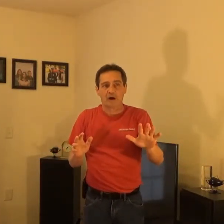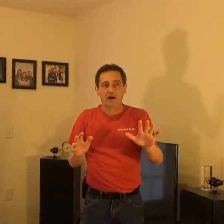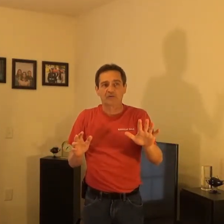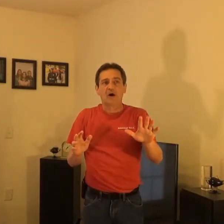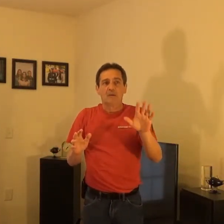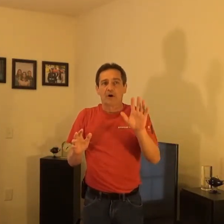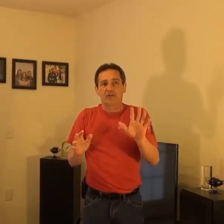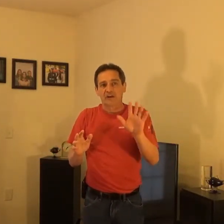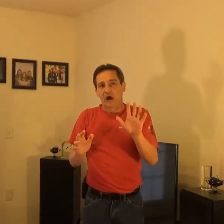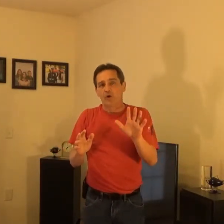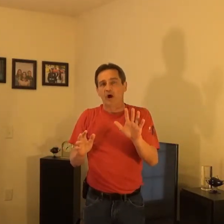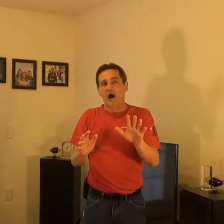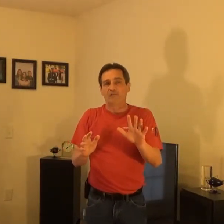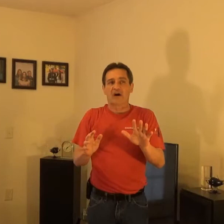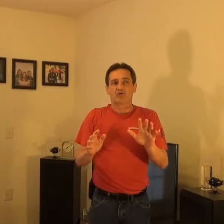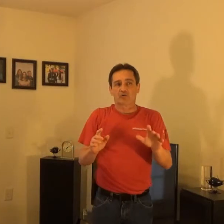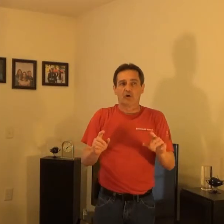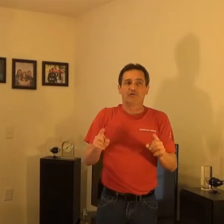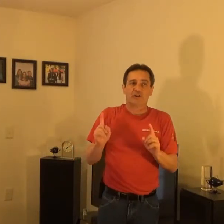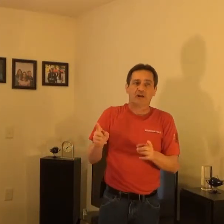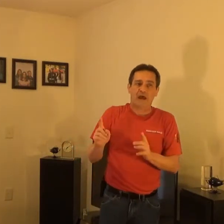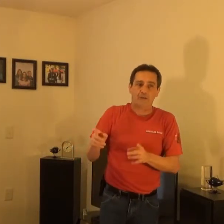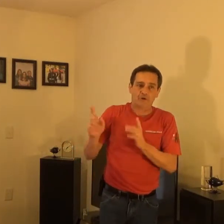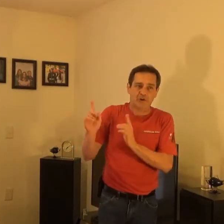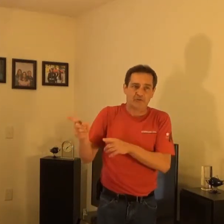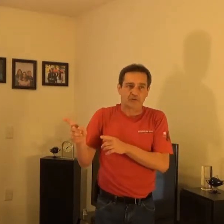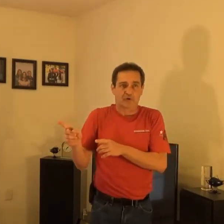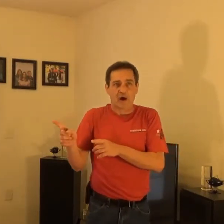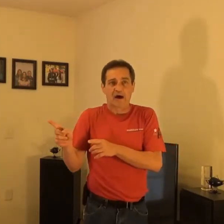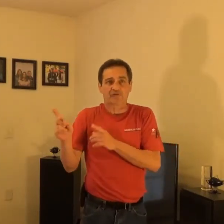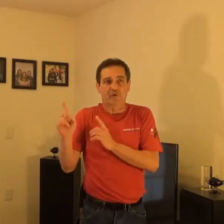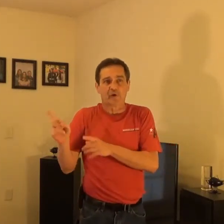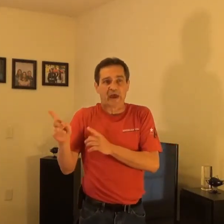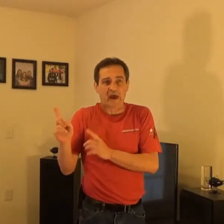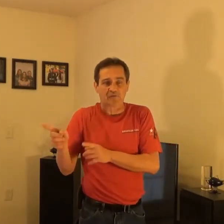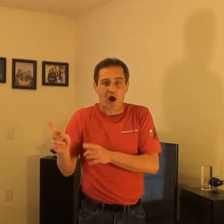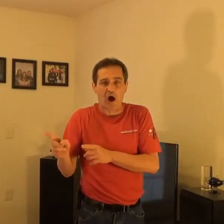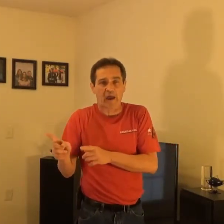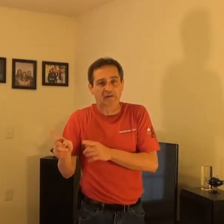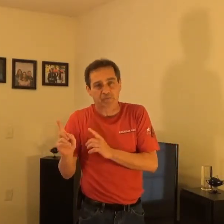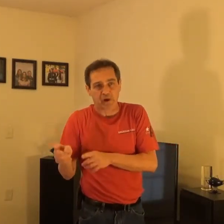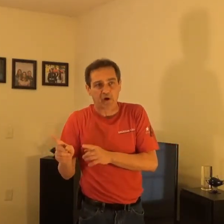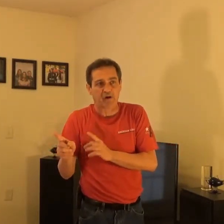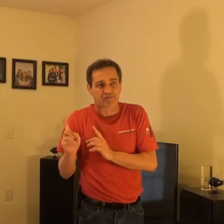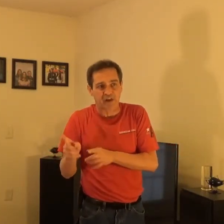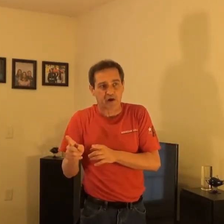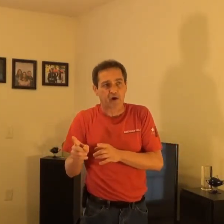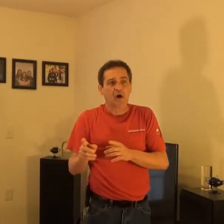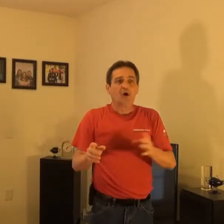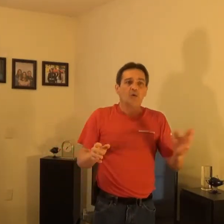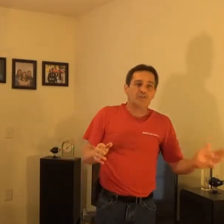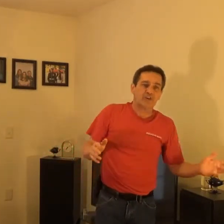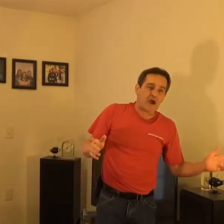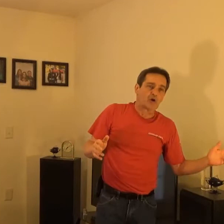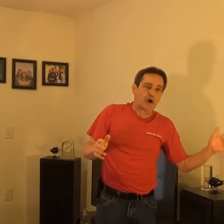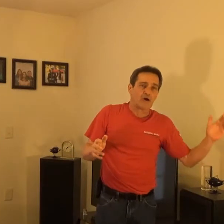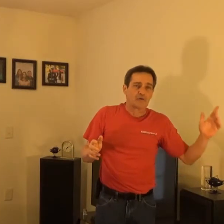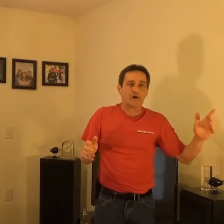us, but they know not of our truths in the name of Jesus Christ, for we have not a spirit of fear. We see our government